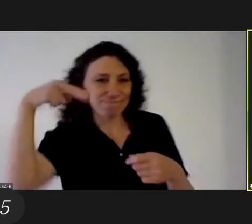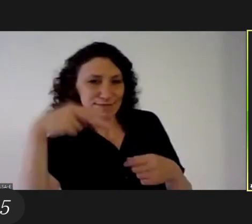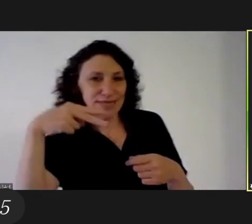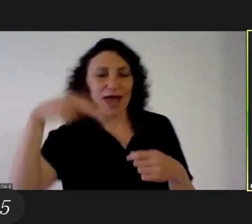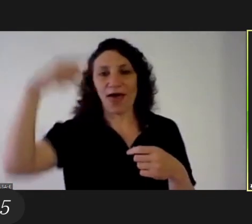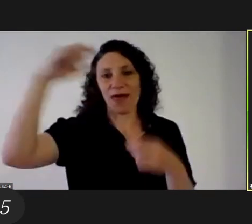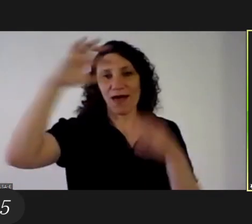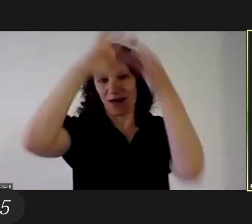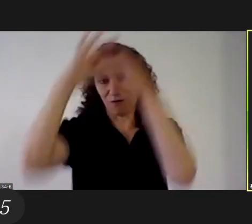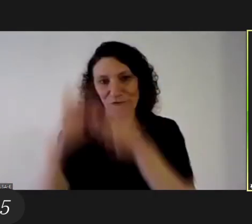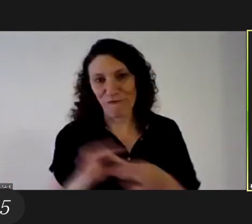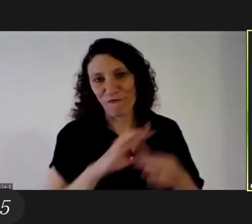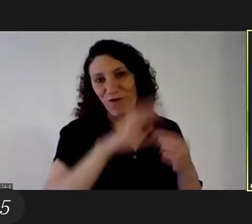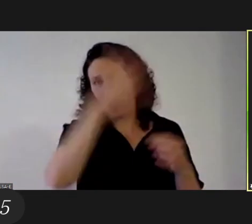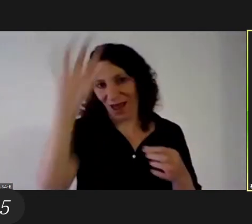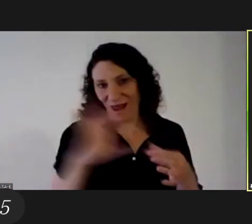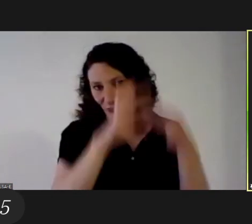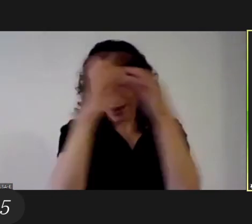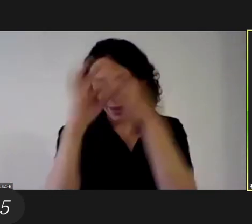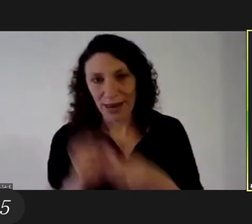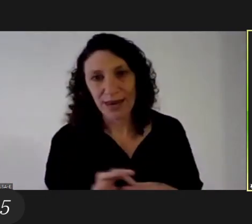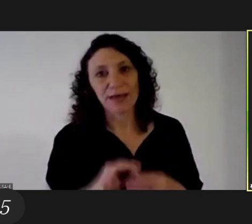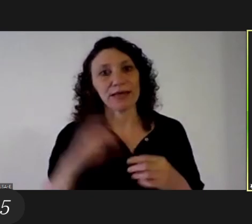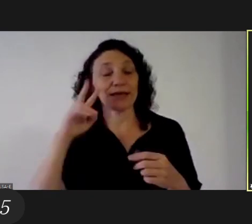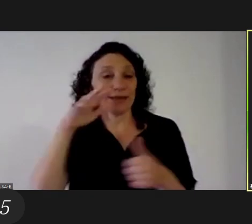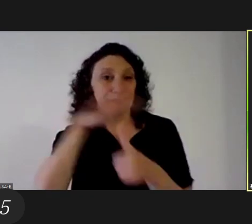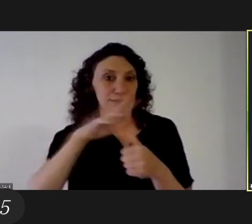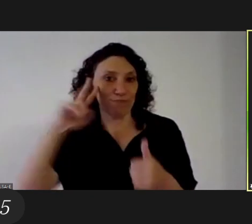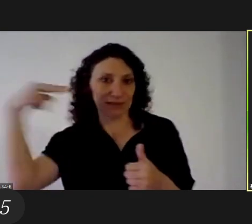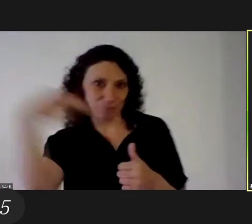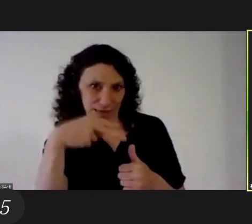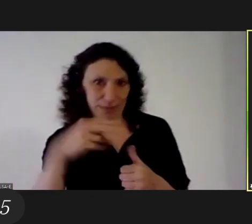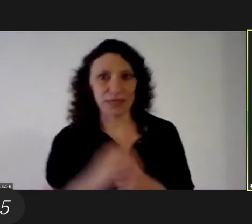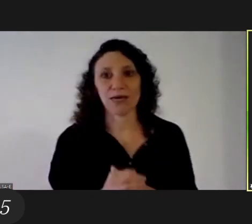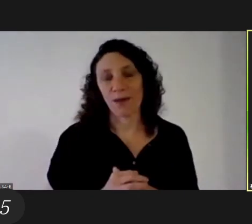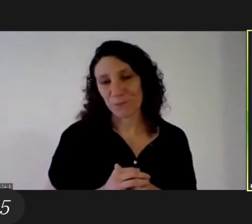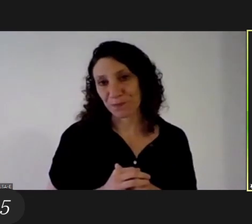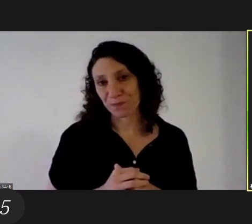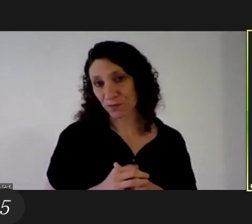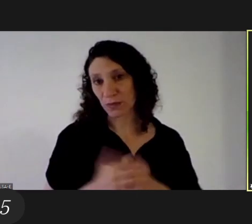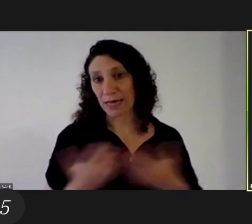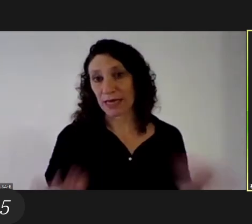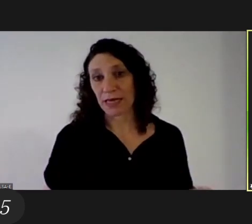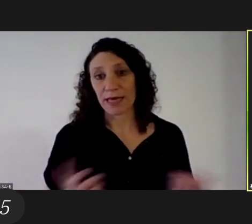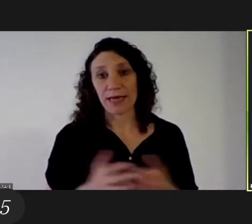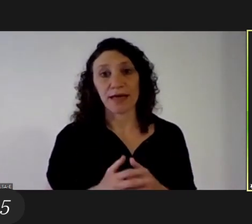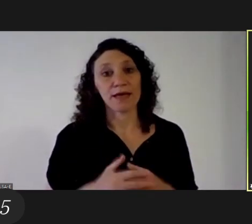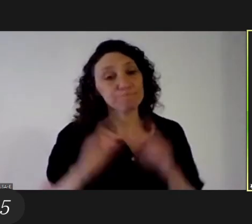production with a federal perspective and gender perspective and on the other hand reinforcing exhibition